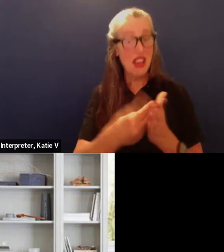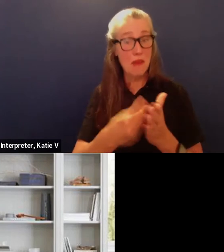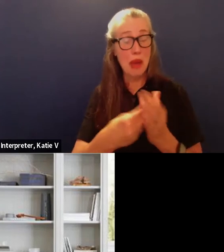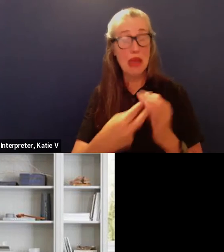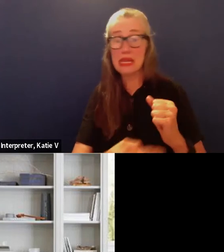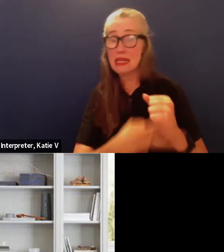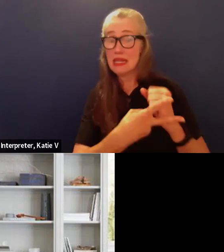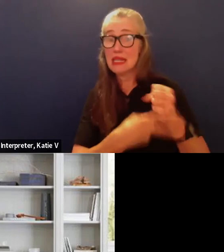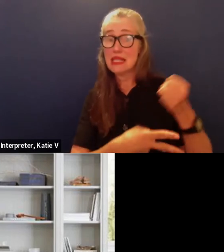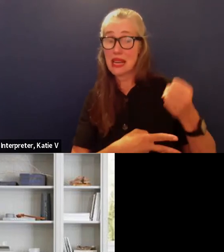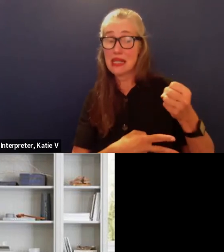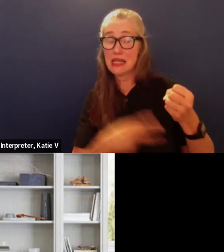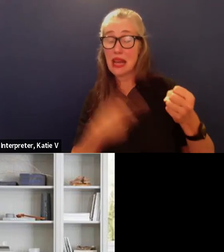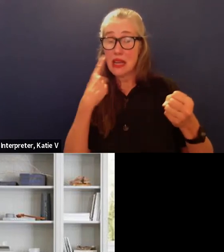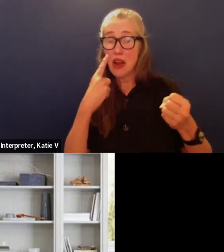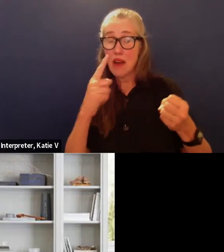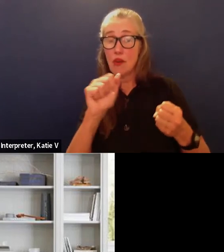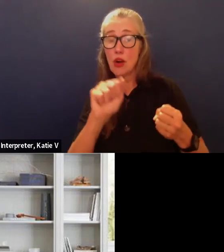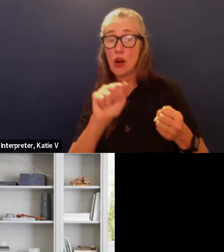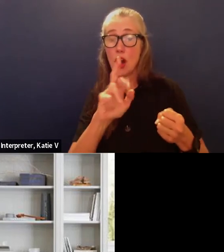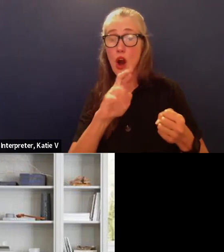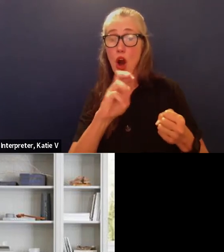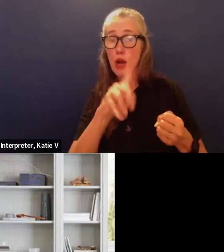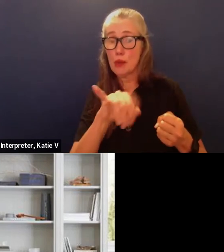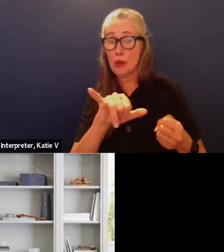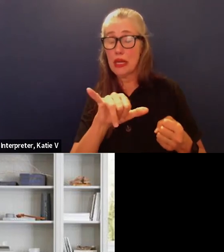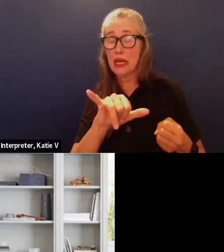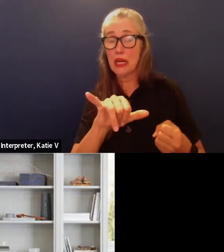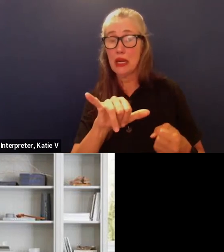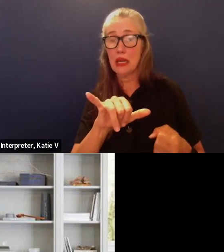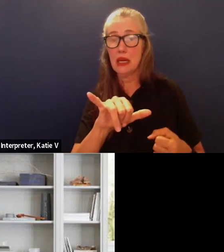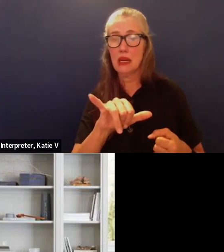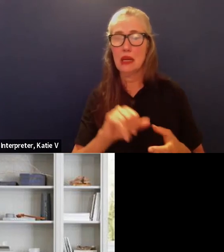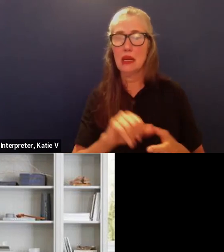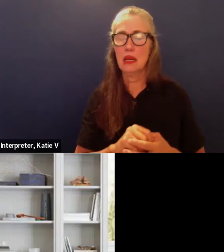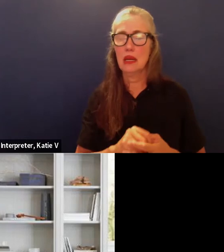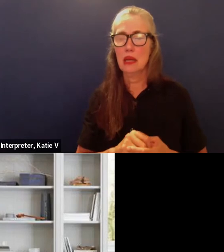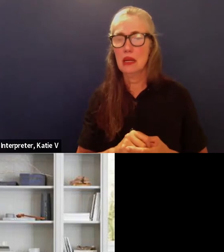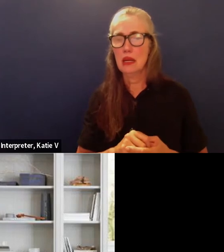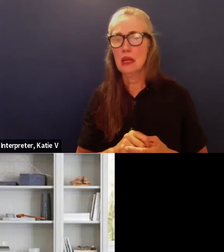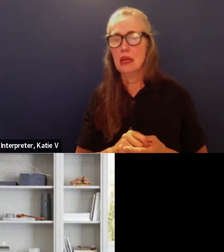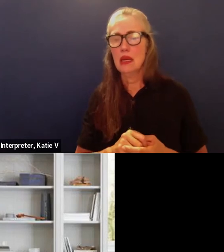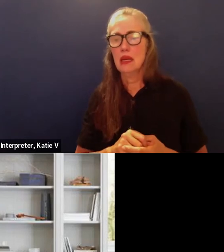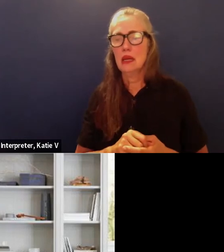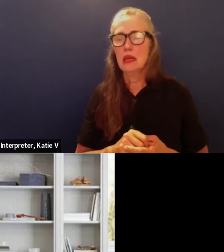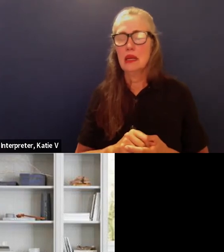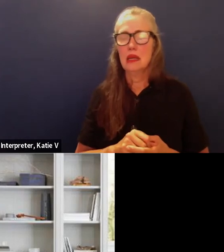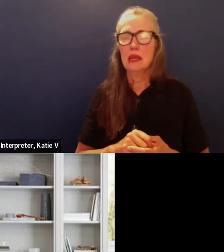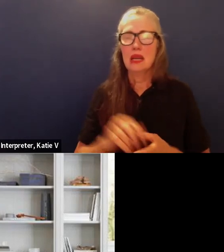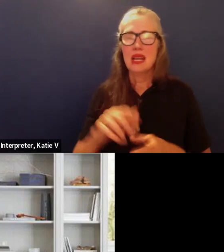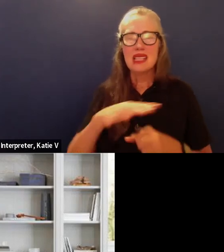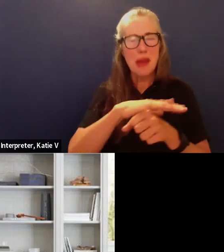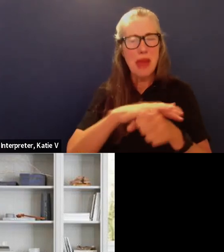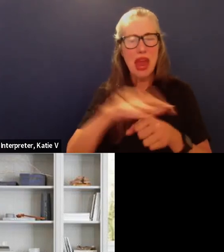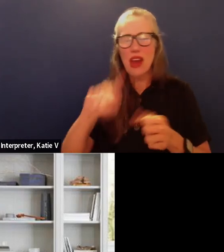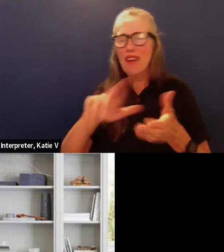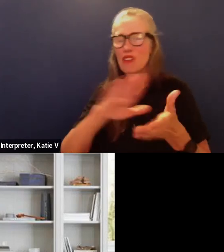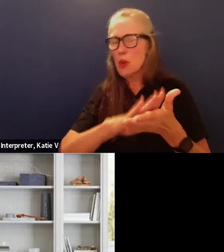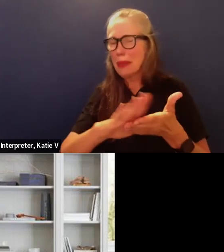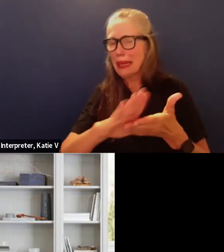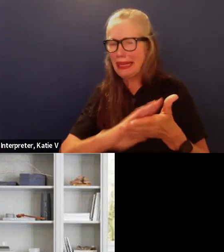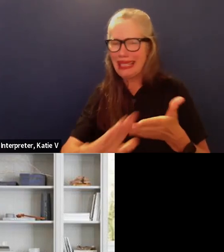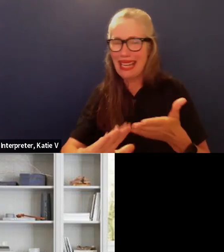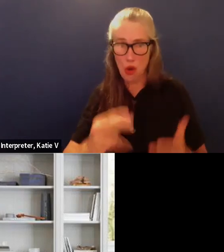to work on the armory. We have some areas where it's going to need to be cleaned up, like